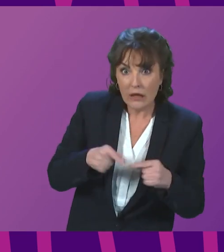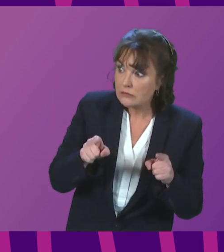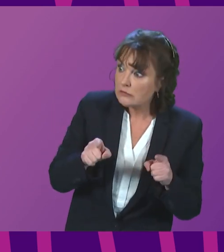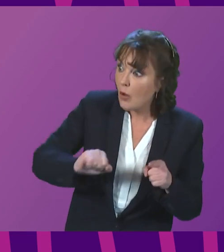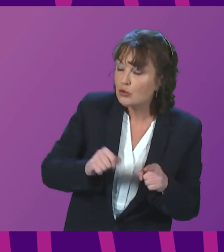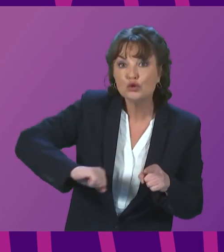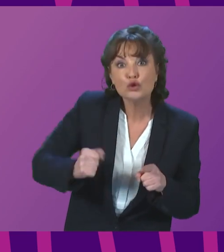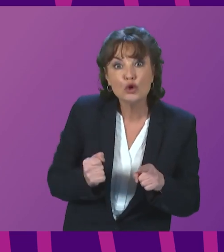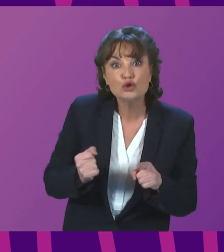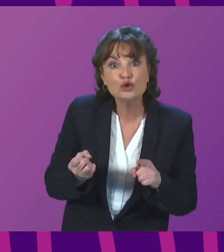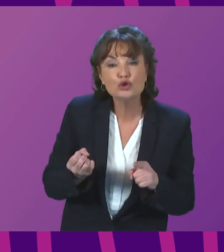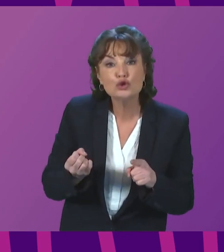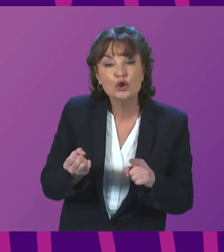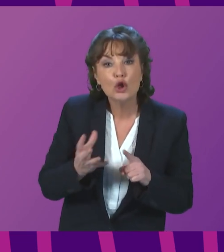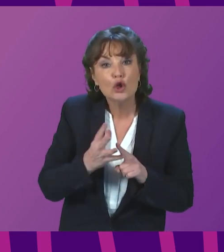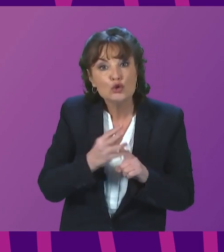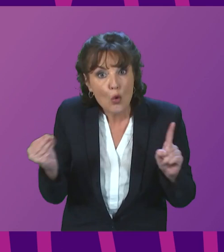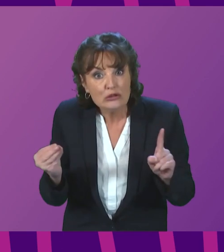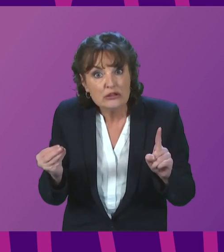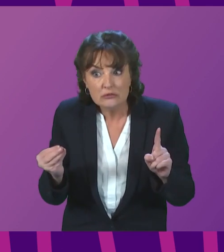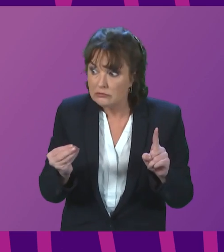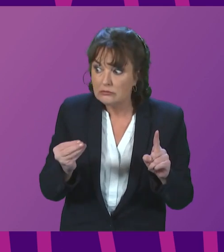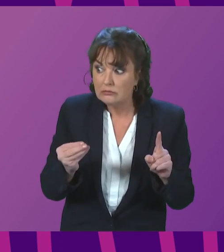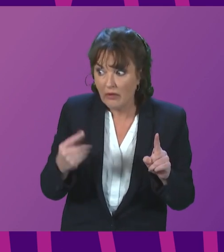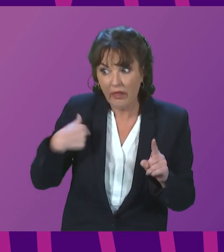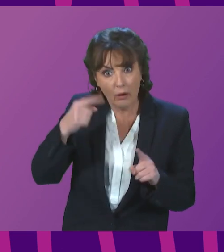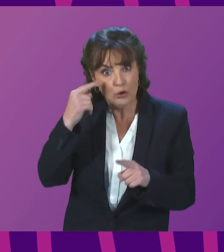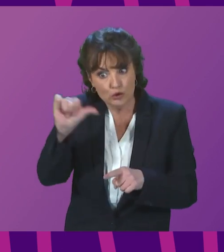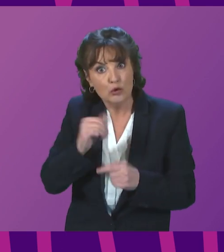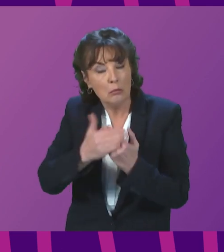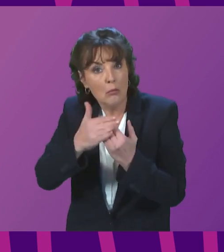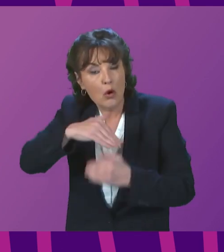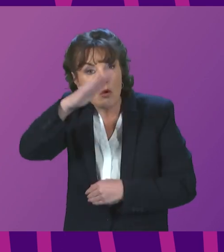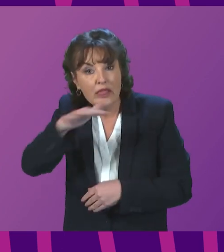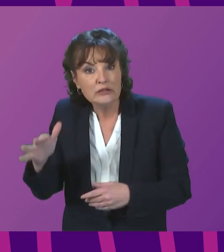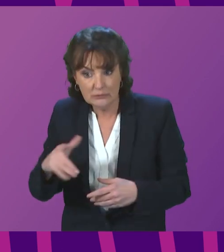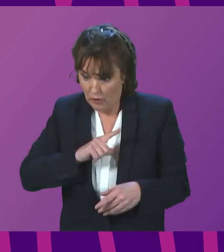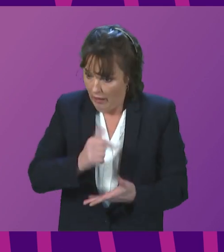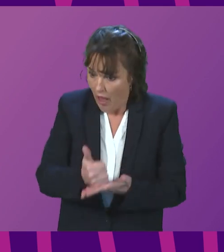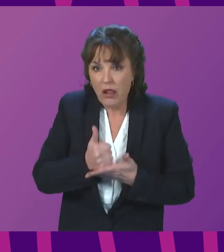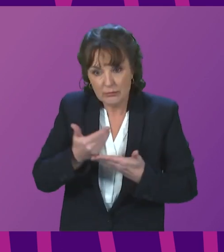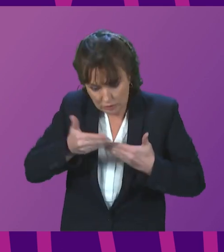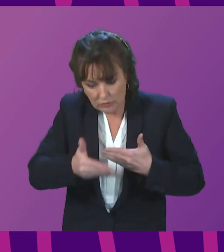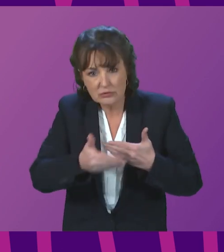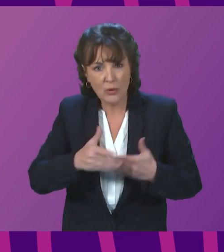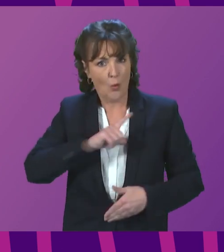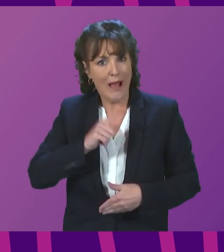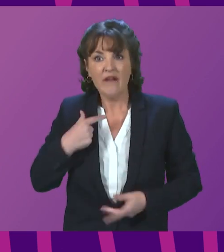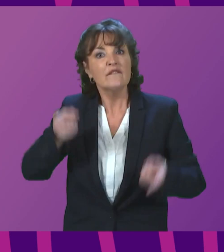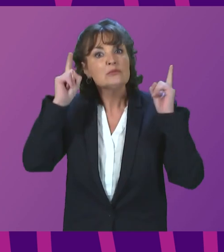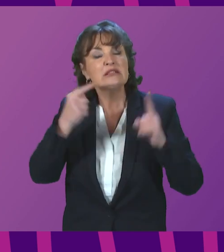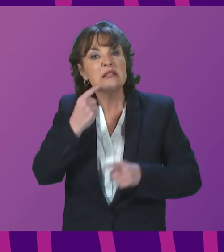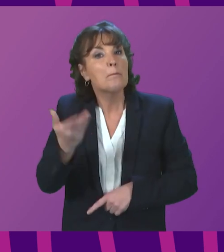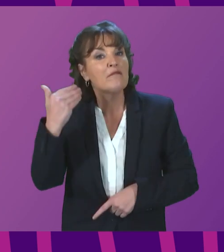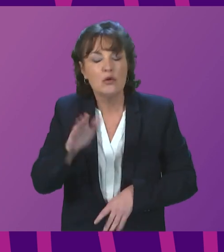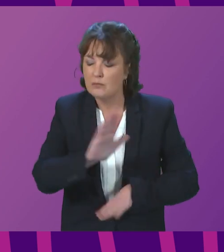Scotland at the moment to help with the crisis and the crisis going forward. Of course, the First Minister has previously said